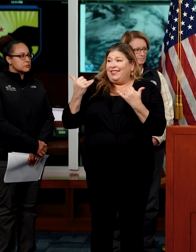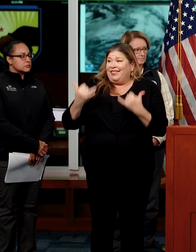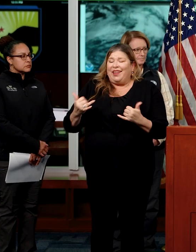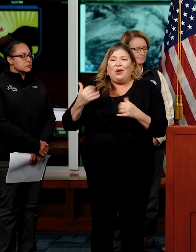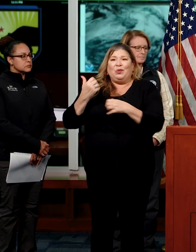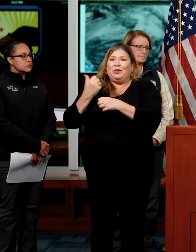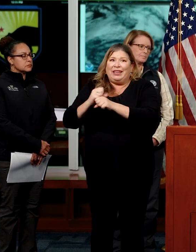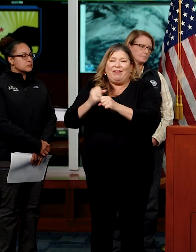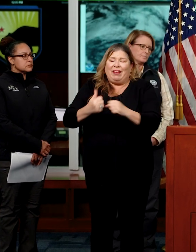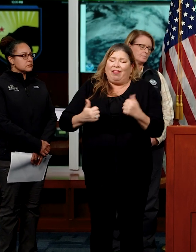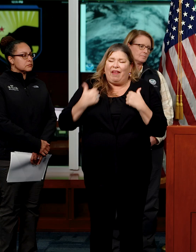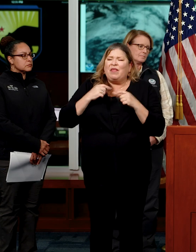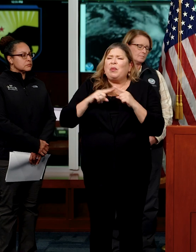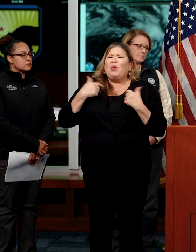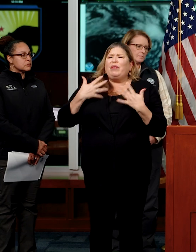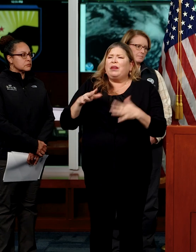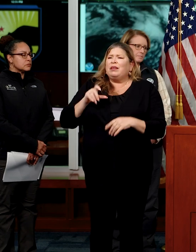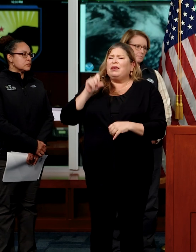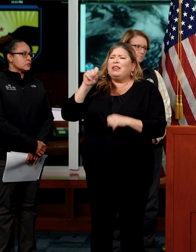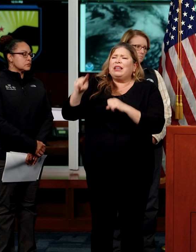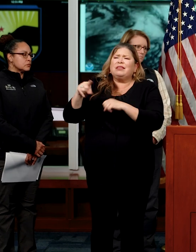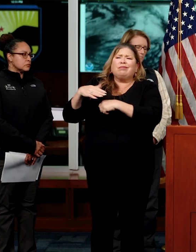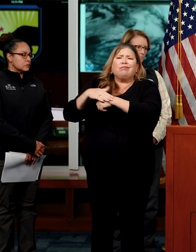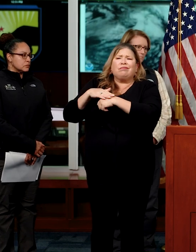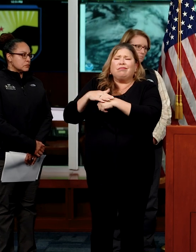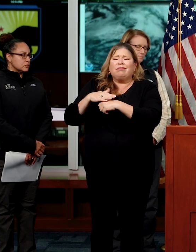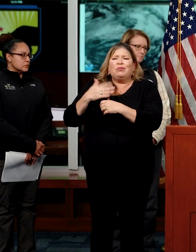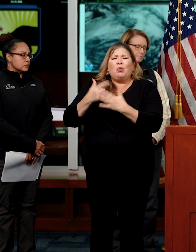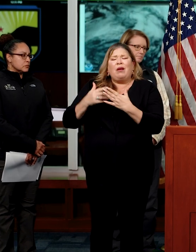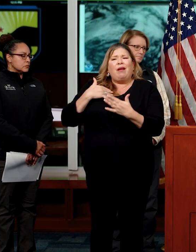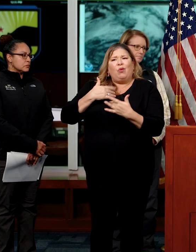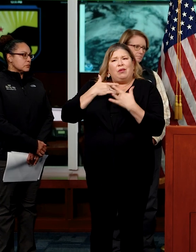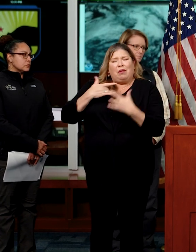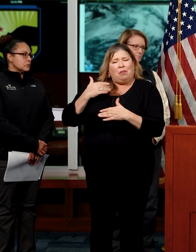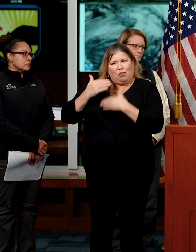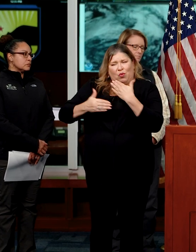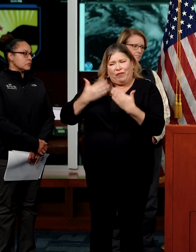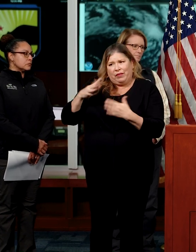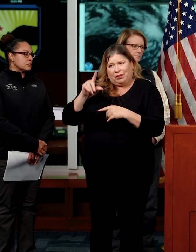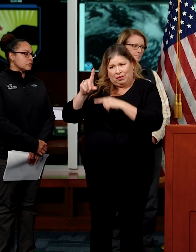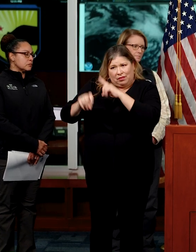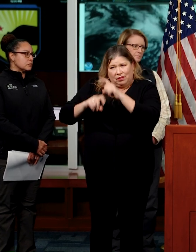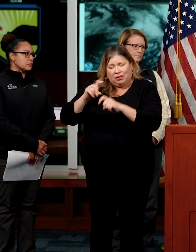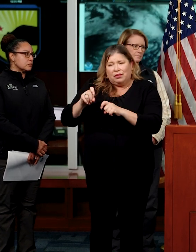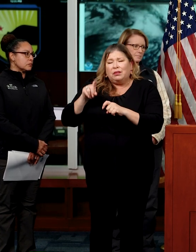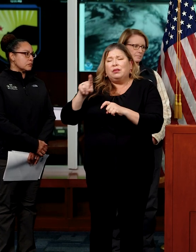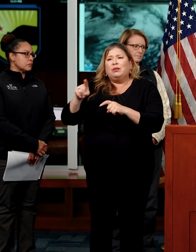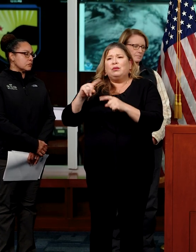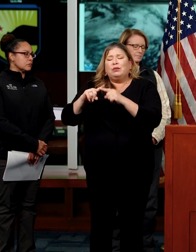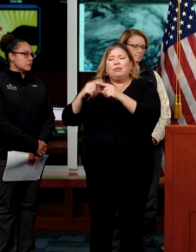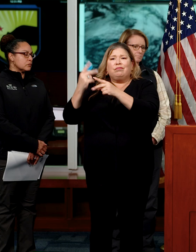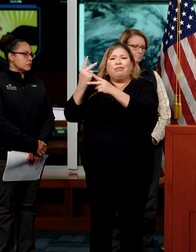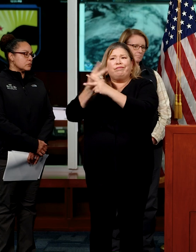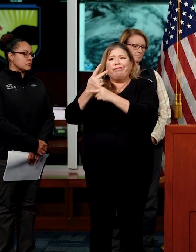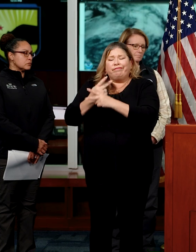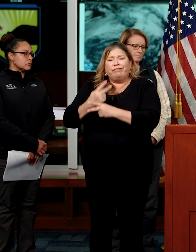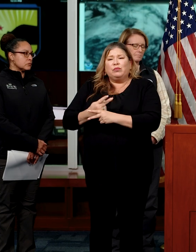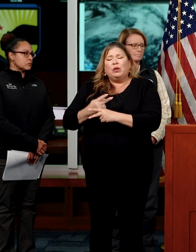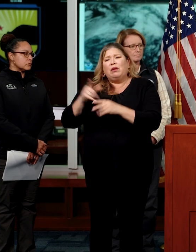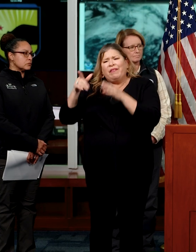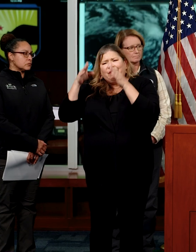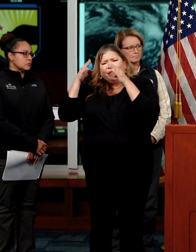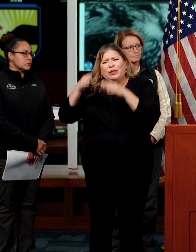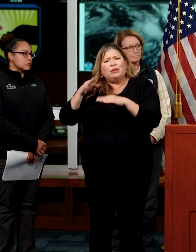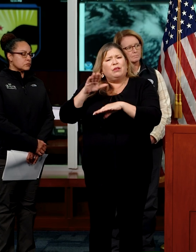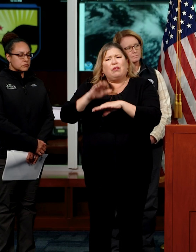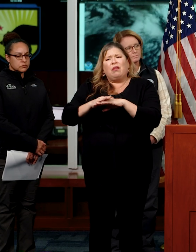missions. But we have asked them in what is our normal process to take some focus onto